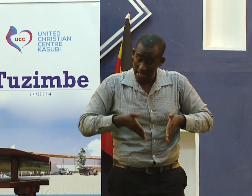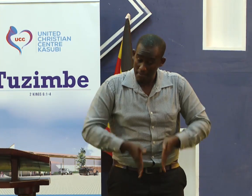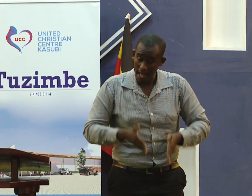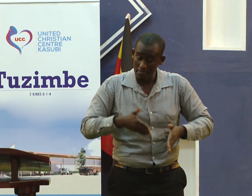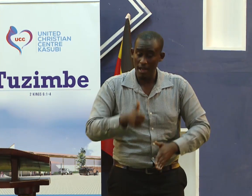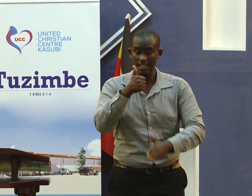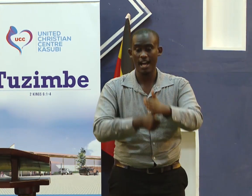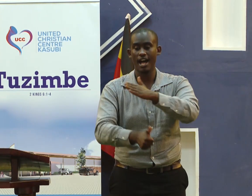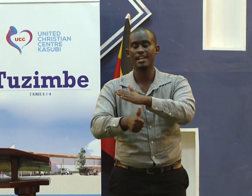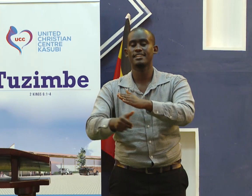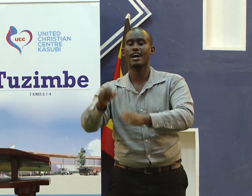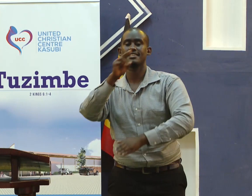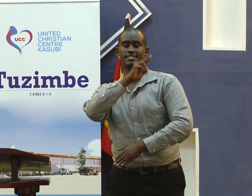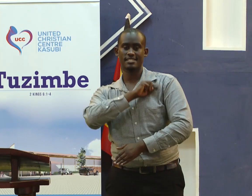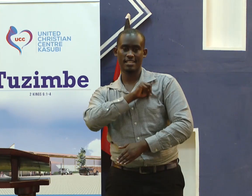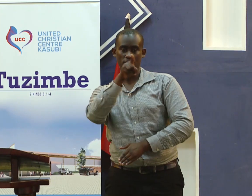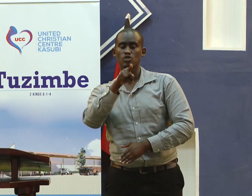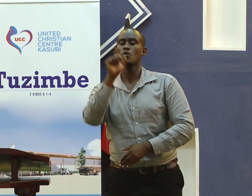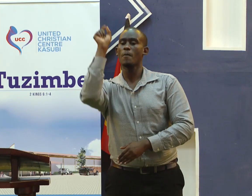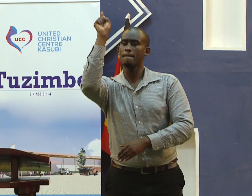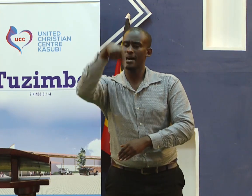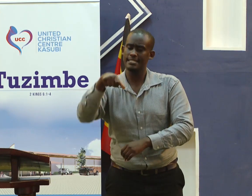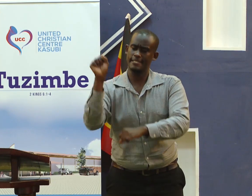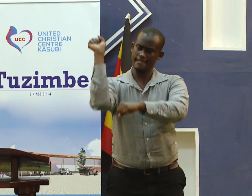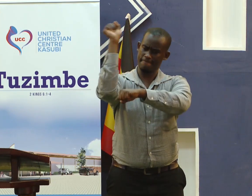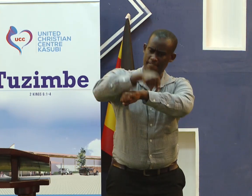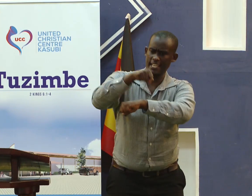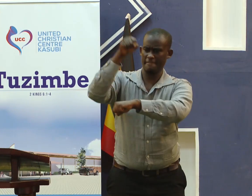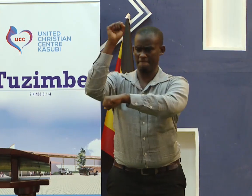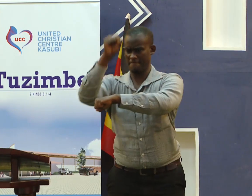That is why we ought to overcome it because it is already in us.